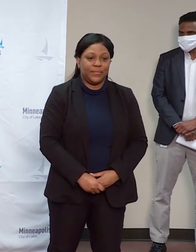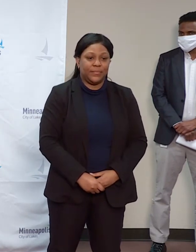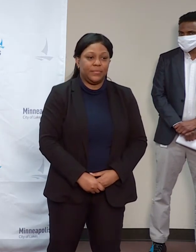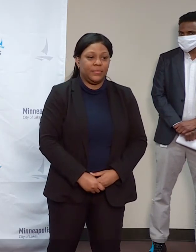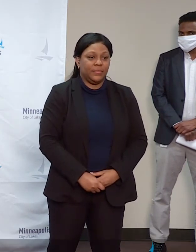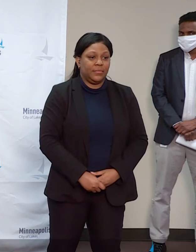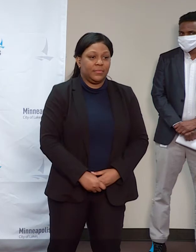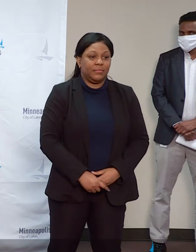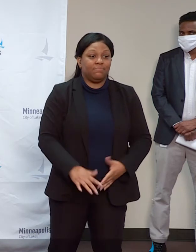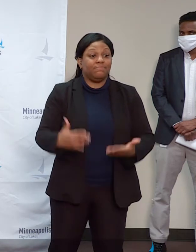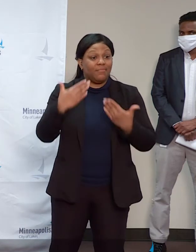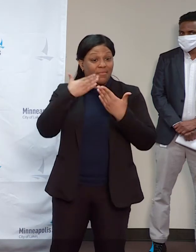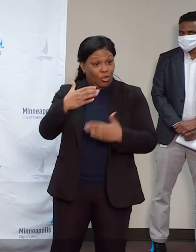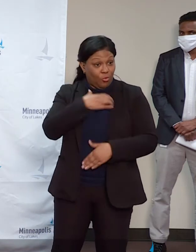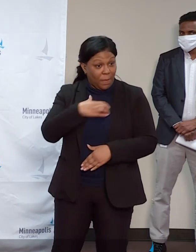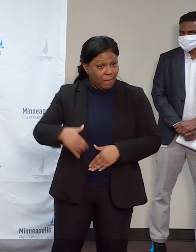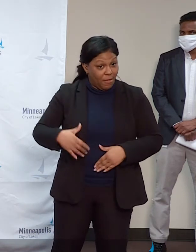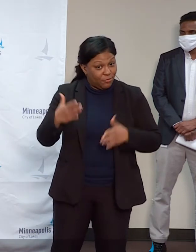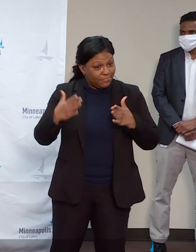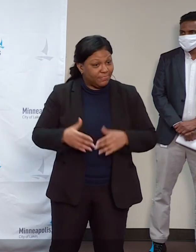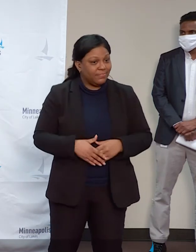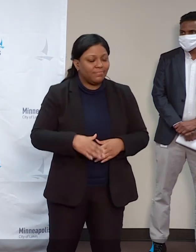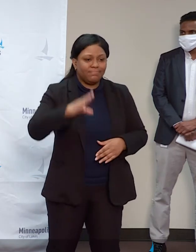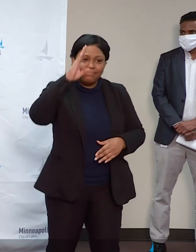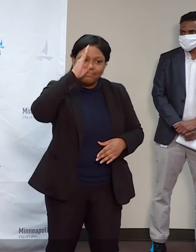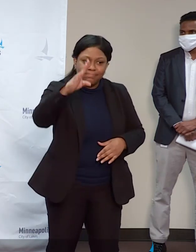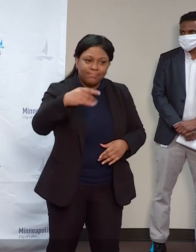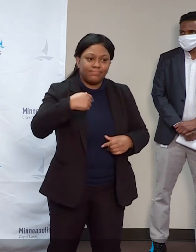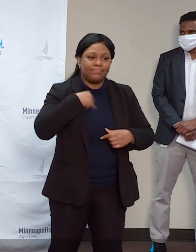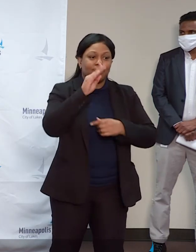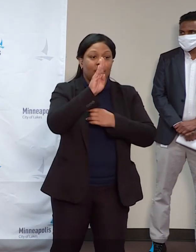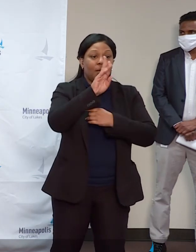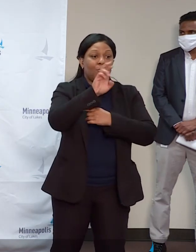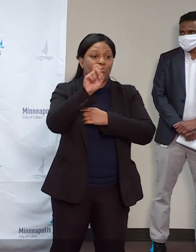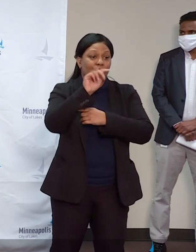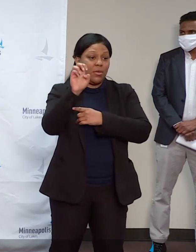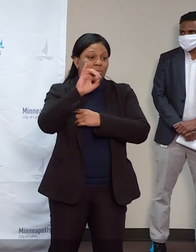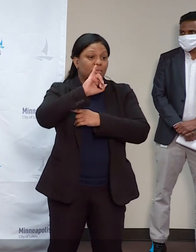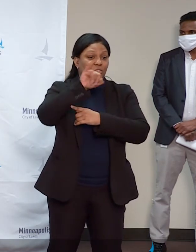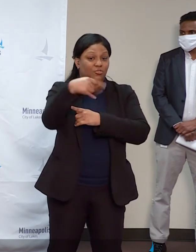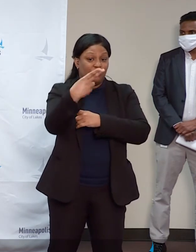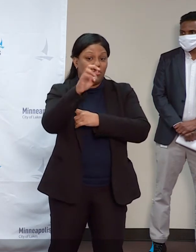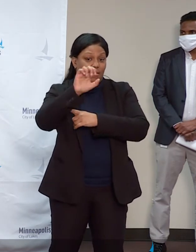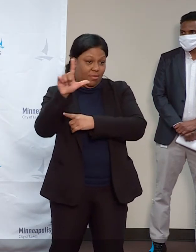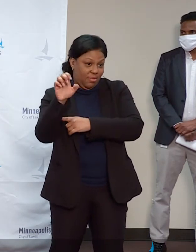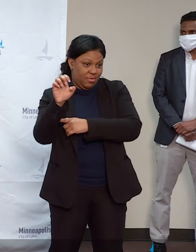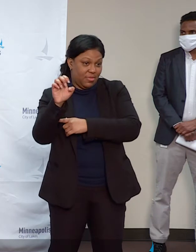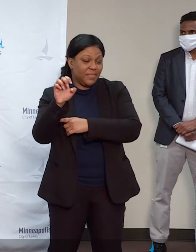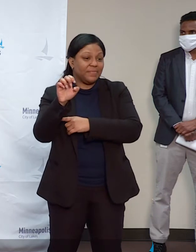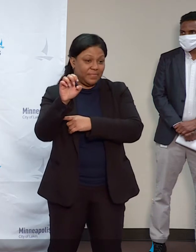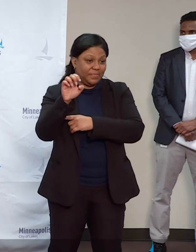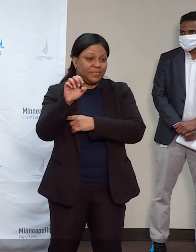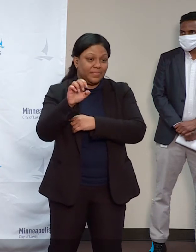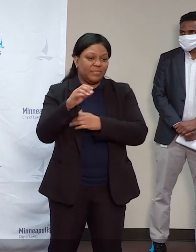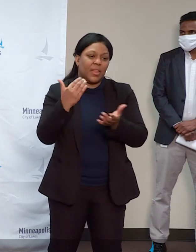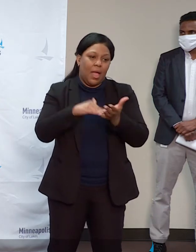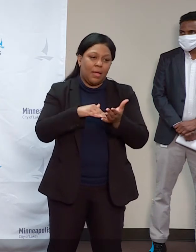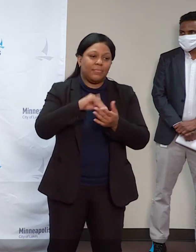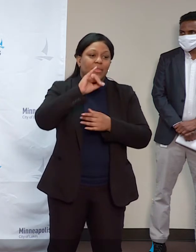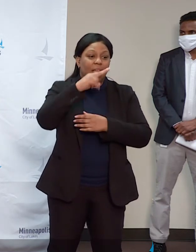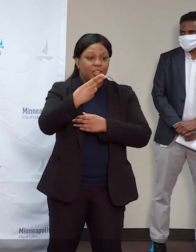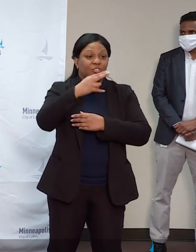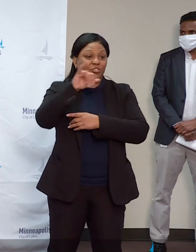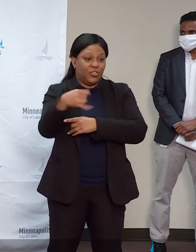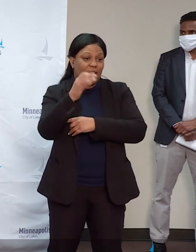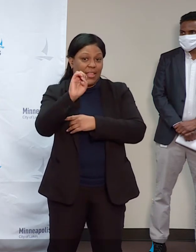Thank you, Mayor. Good morning. My name is Brett Gelli, and I am the Interim director of the Public Works Department. Last name is spelled H-J-E-L